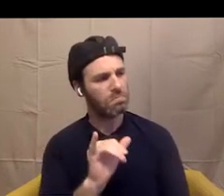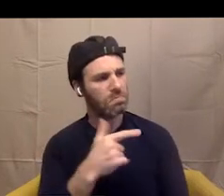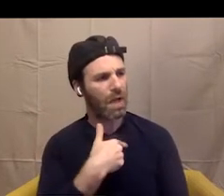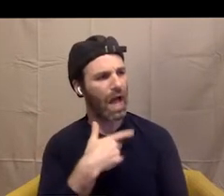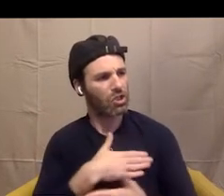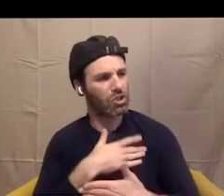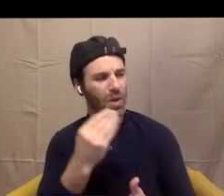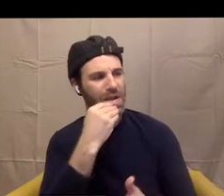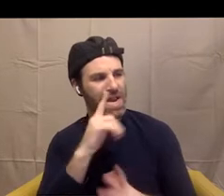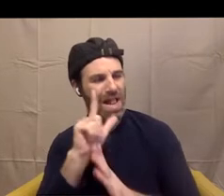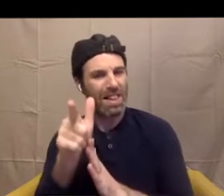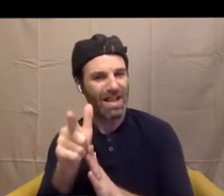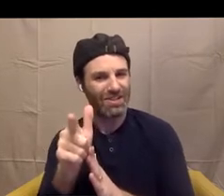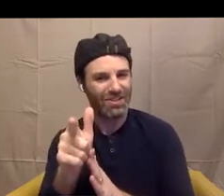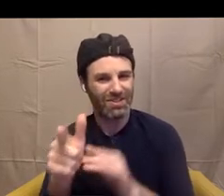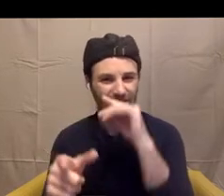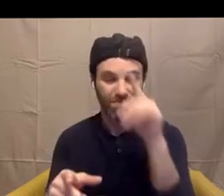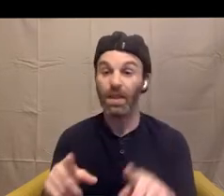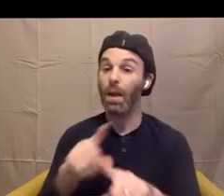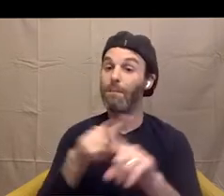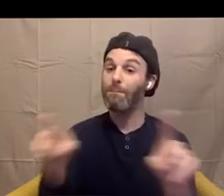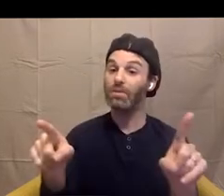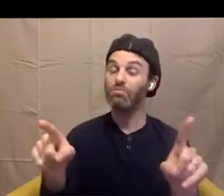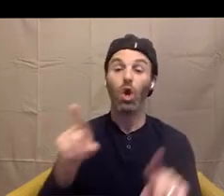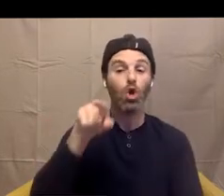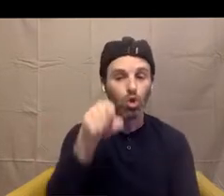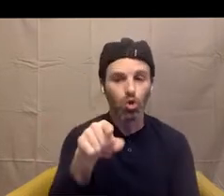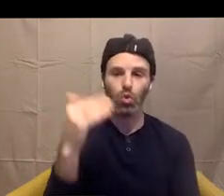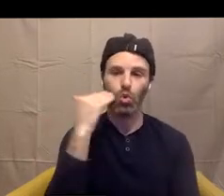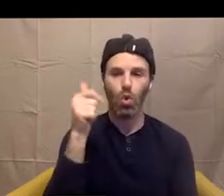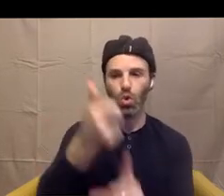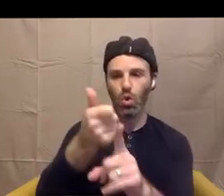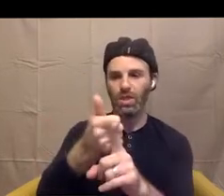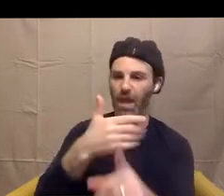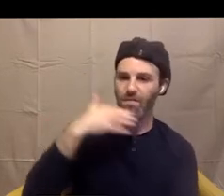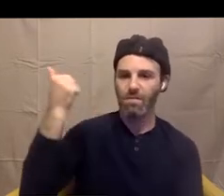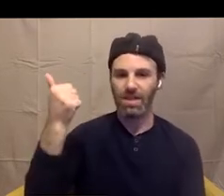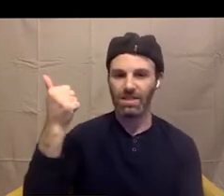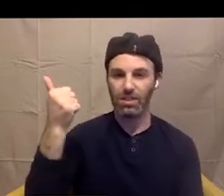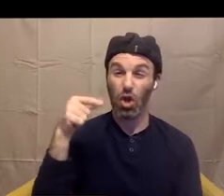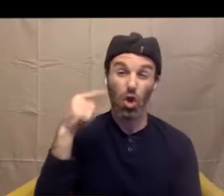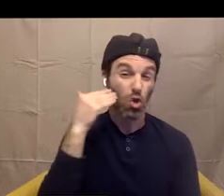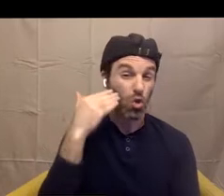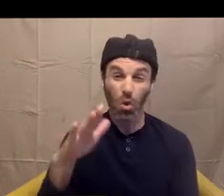But no one ever knows more about you than you. You don't know everything about yourself, but you know more about you than anyone else.